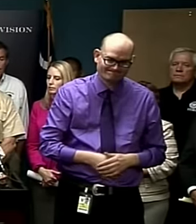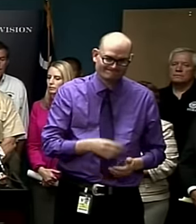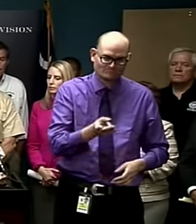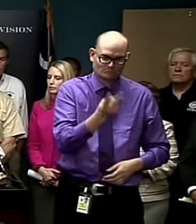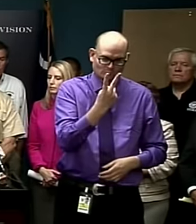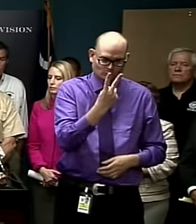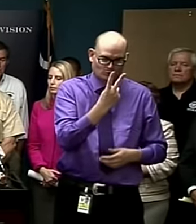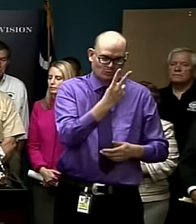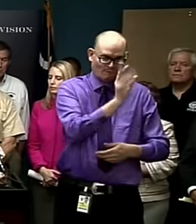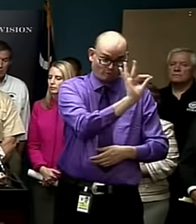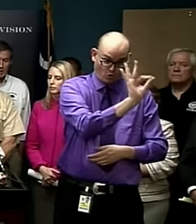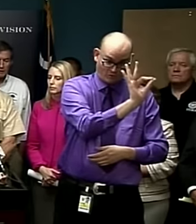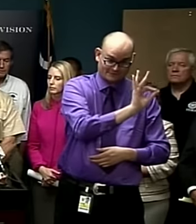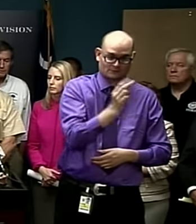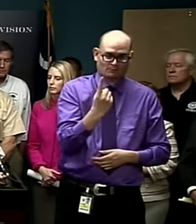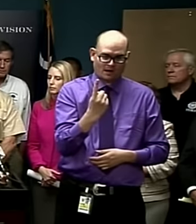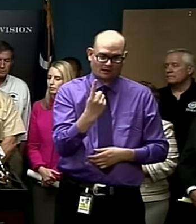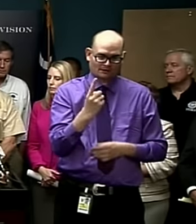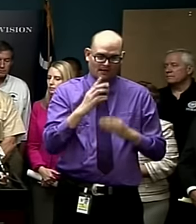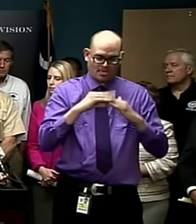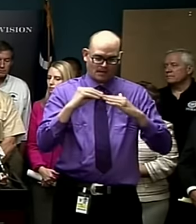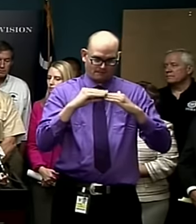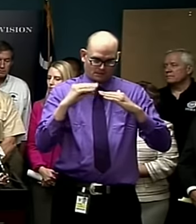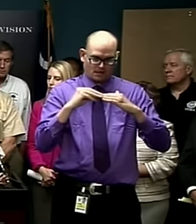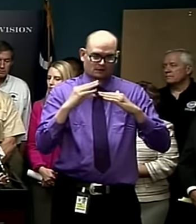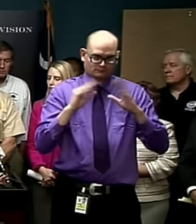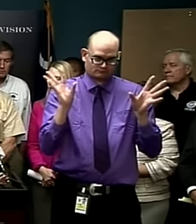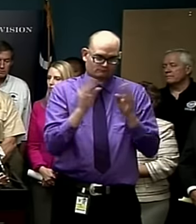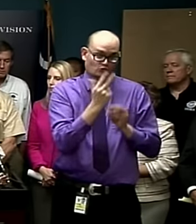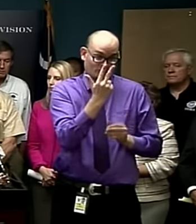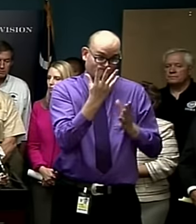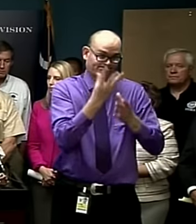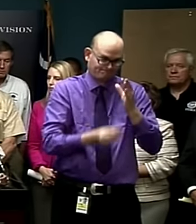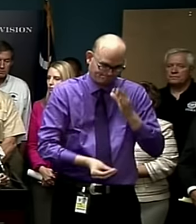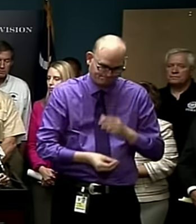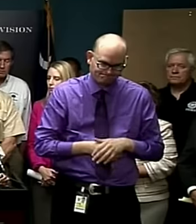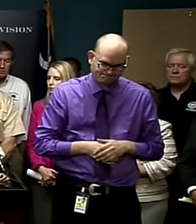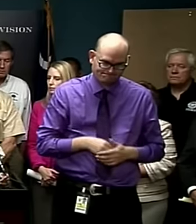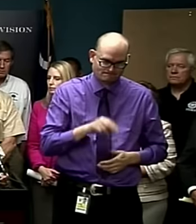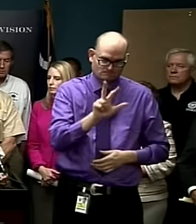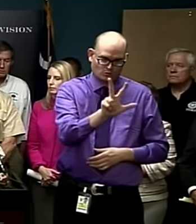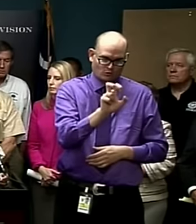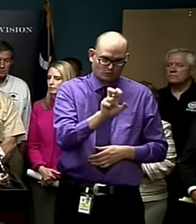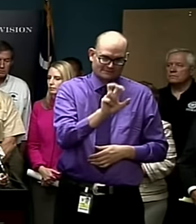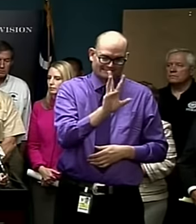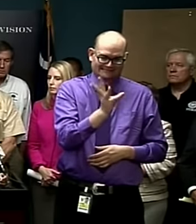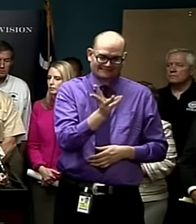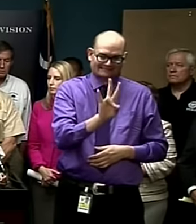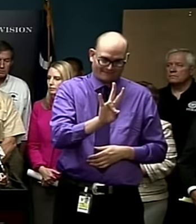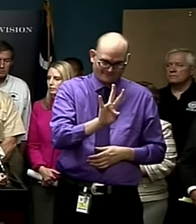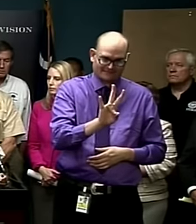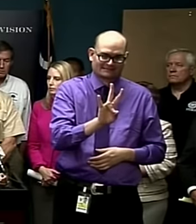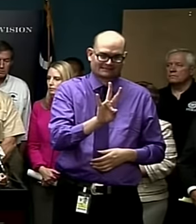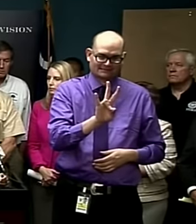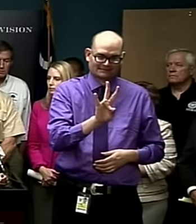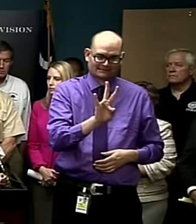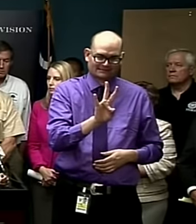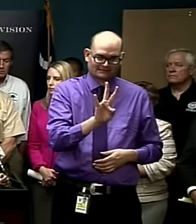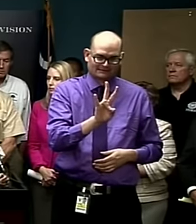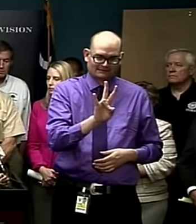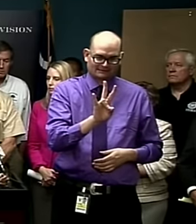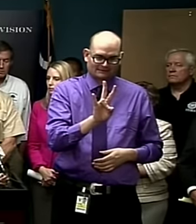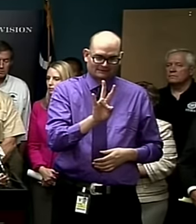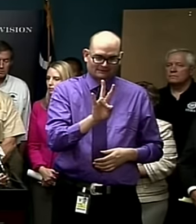one in Colombia. There have been 3,673 calls for service. 1,454 of those were traffic